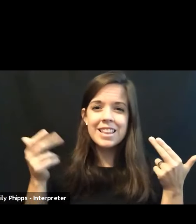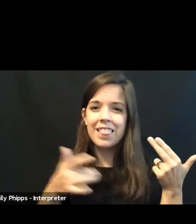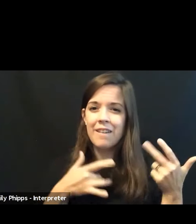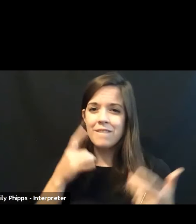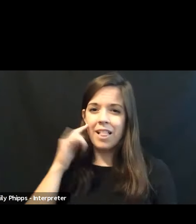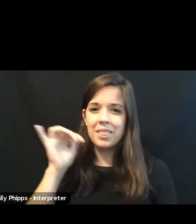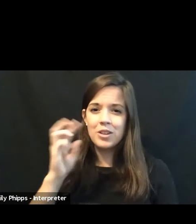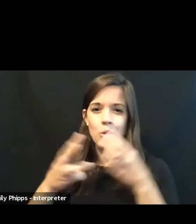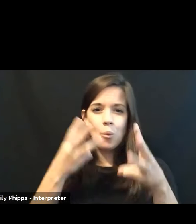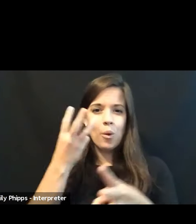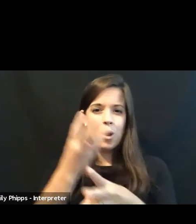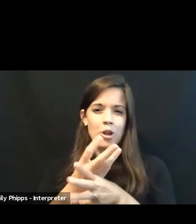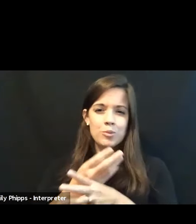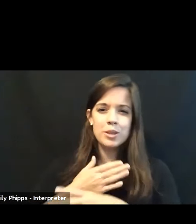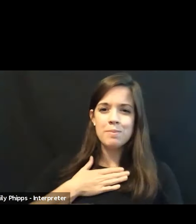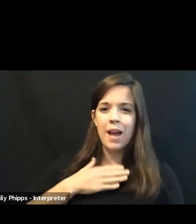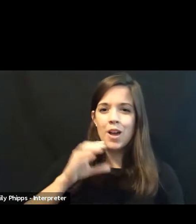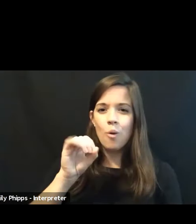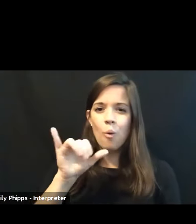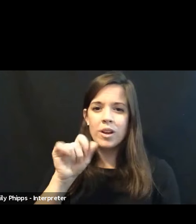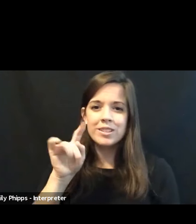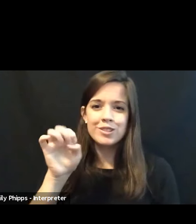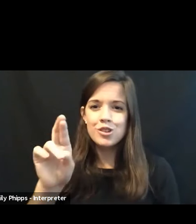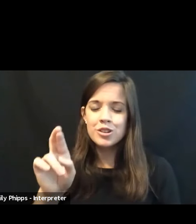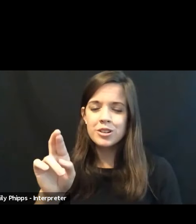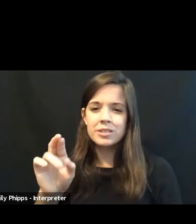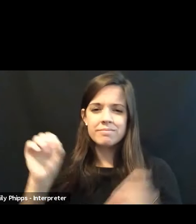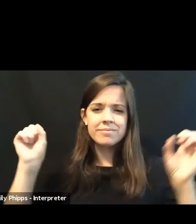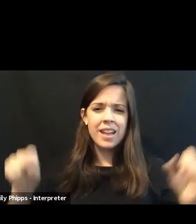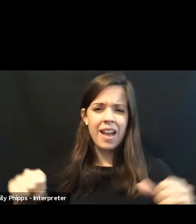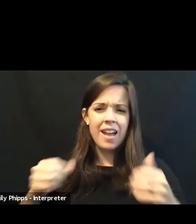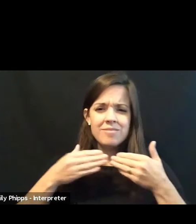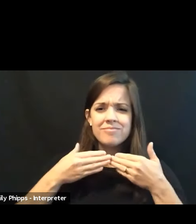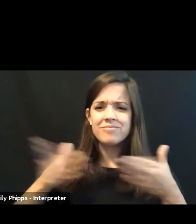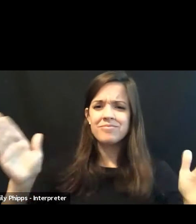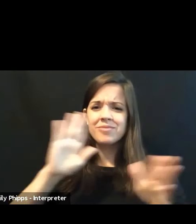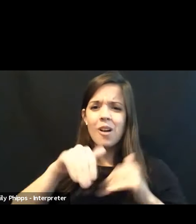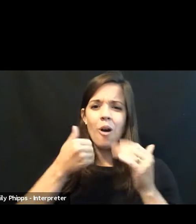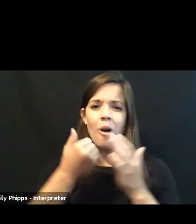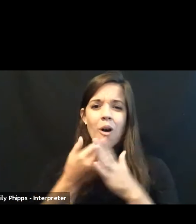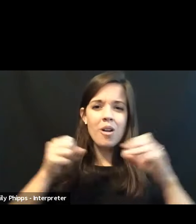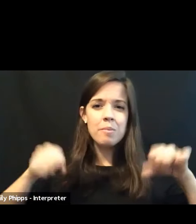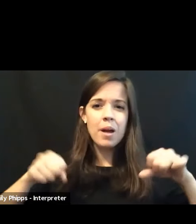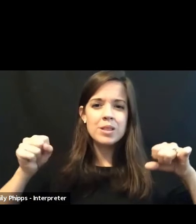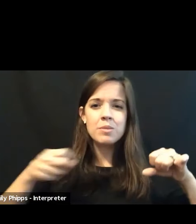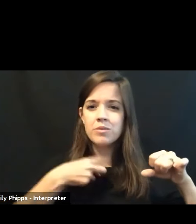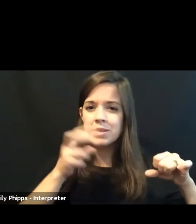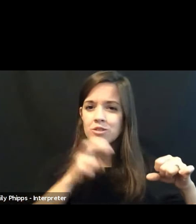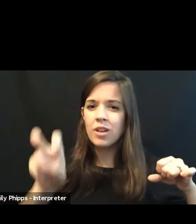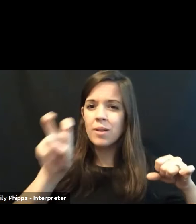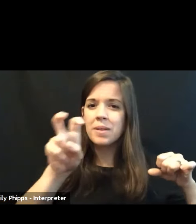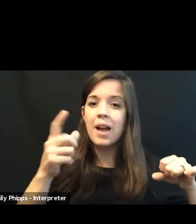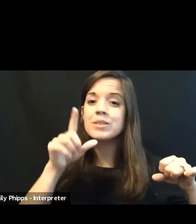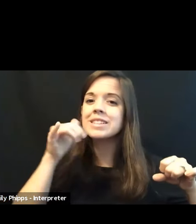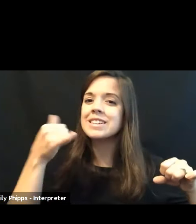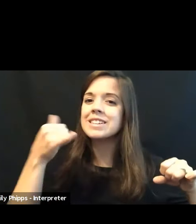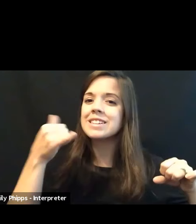felt like the world was my oyster, that somehow all of it was suitable habitat for me, and that I was a yellow warbler.